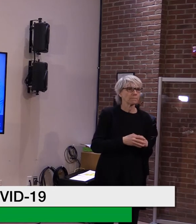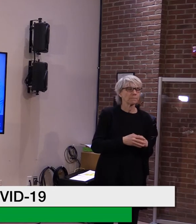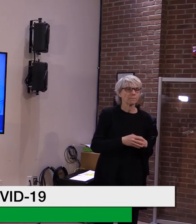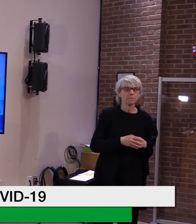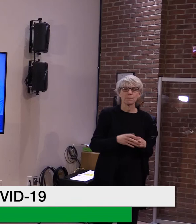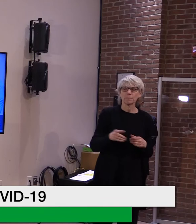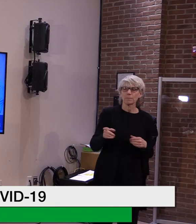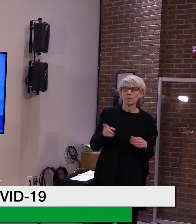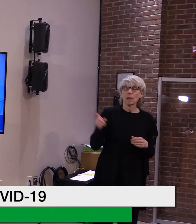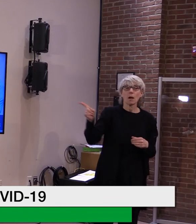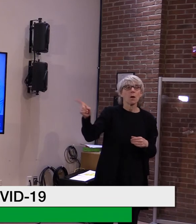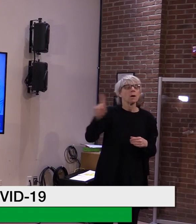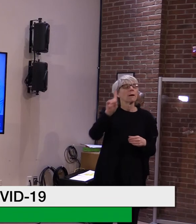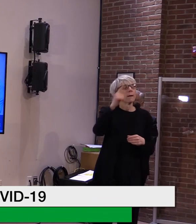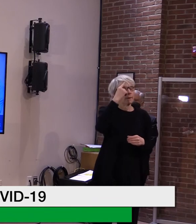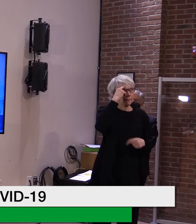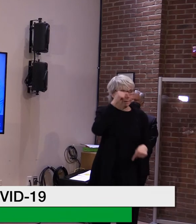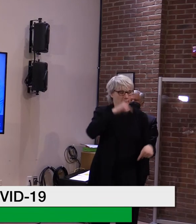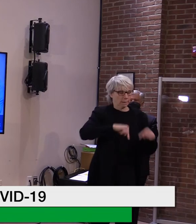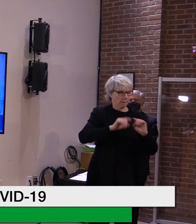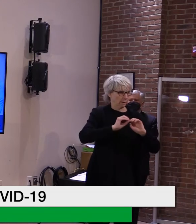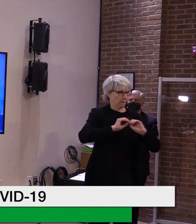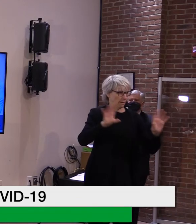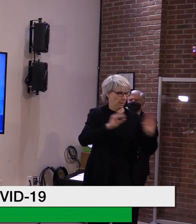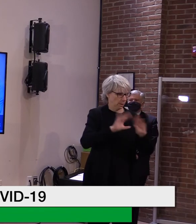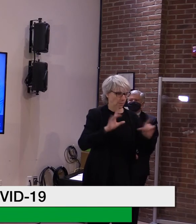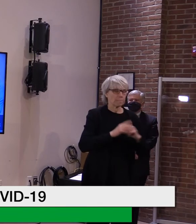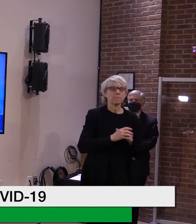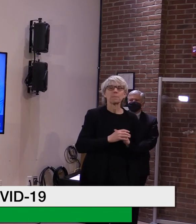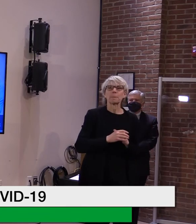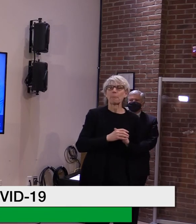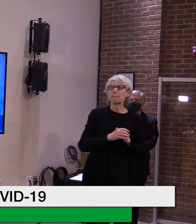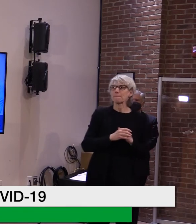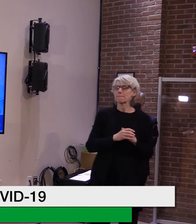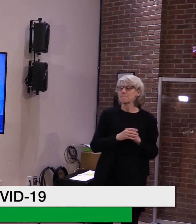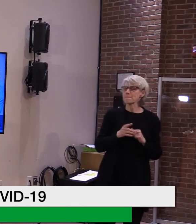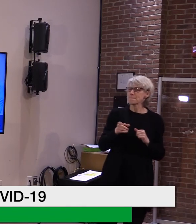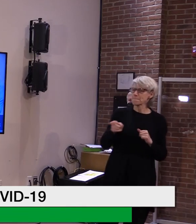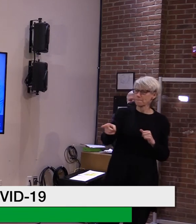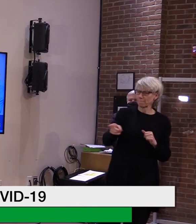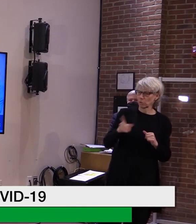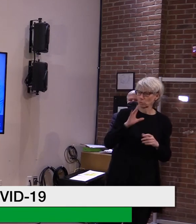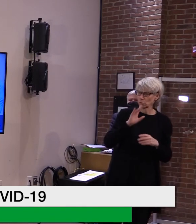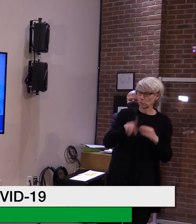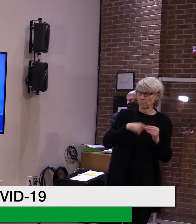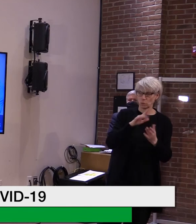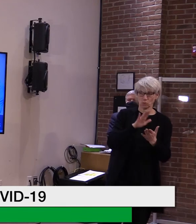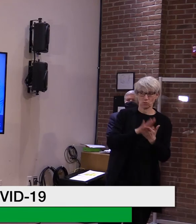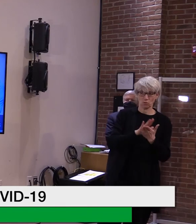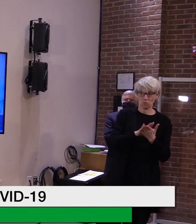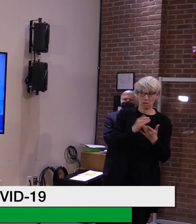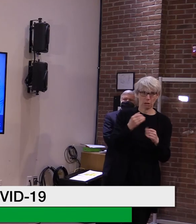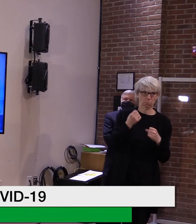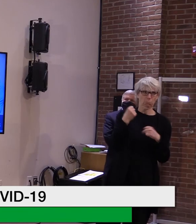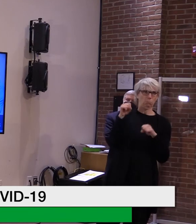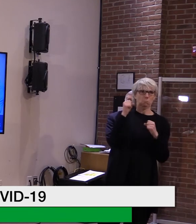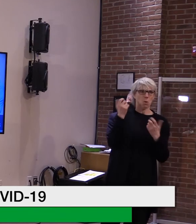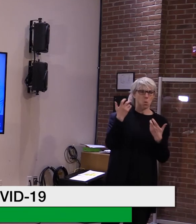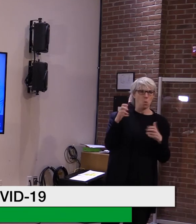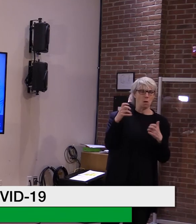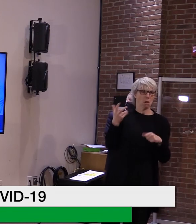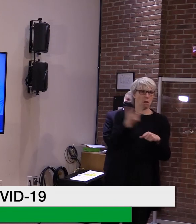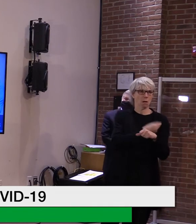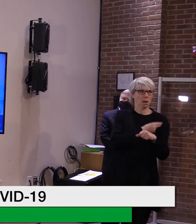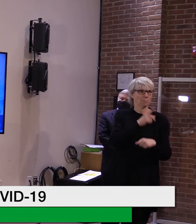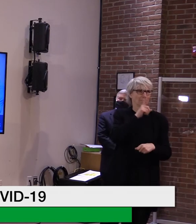just wanted to make clear something else out, and I think you, you talked about a refusal in the schools. I just want to make sure everyone understands